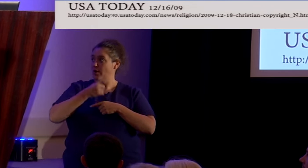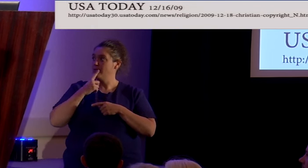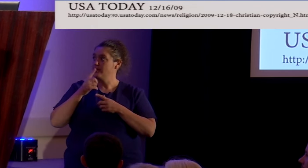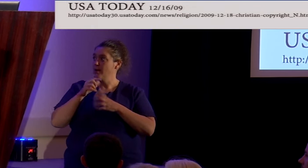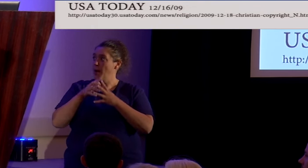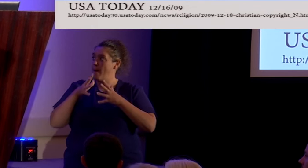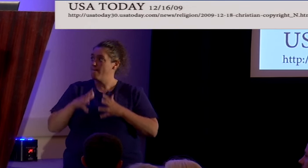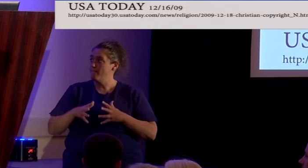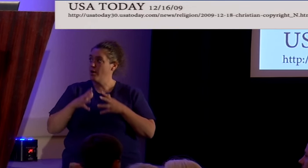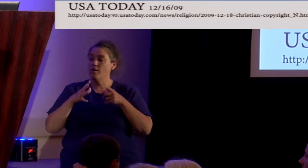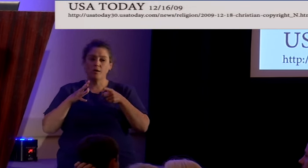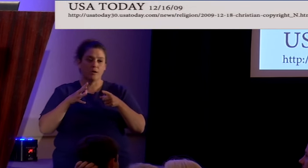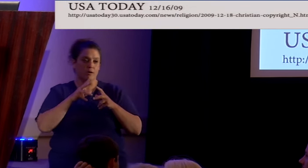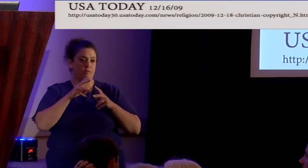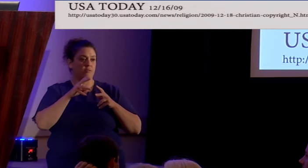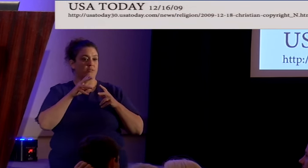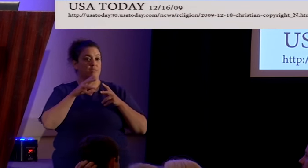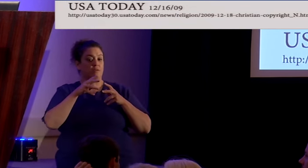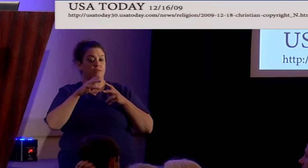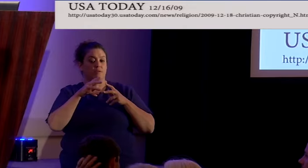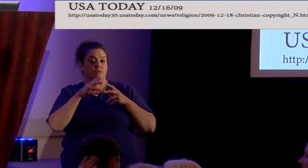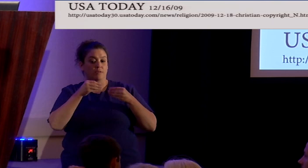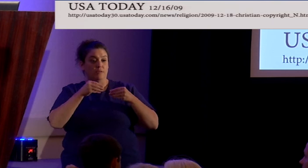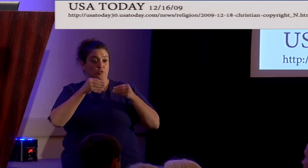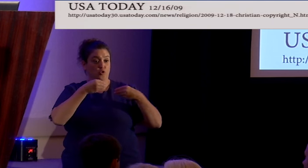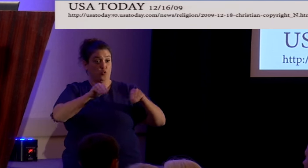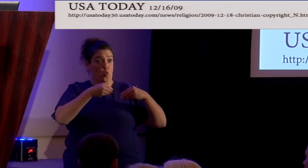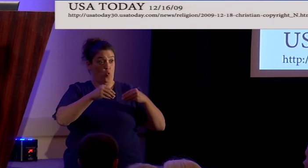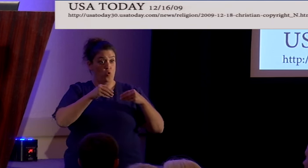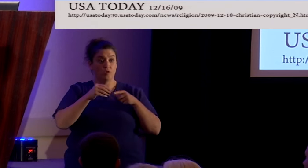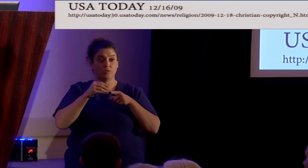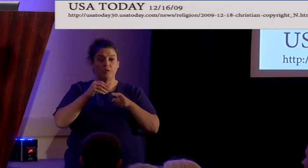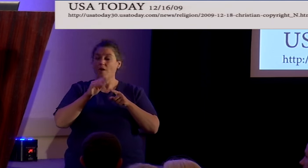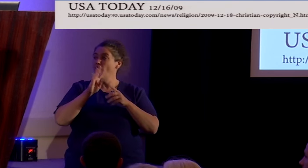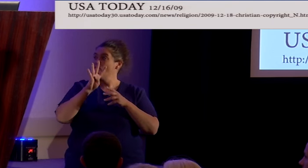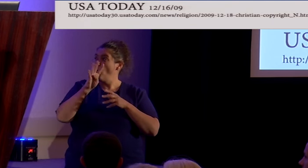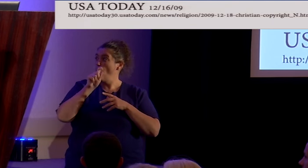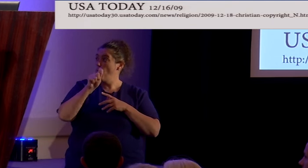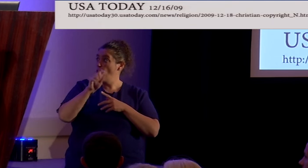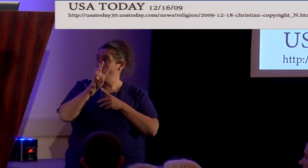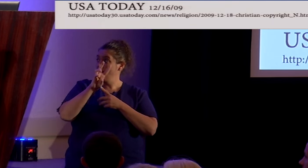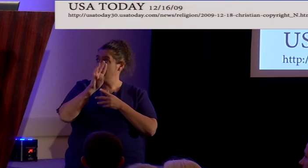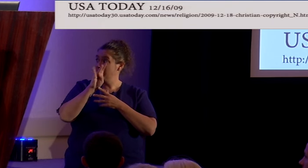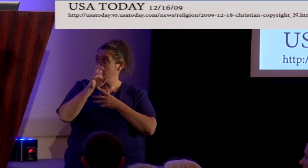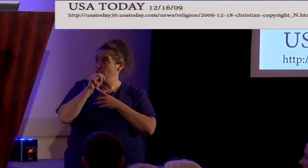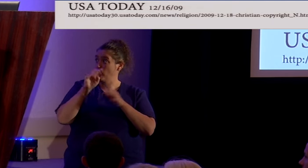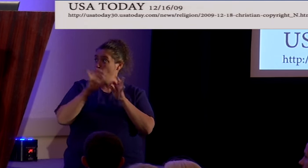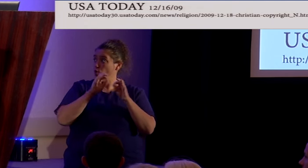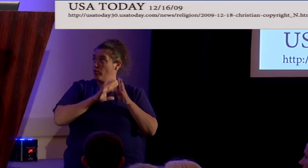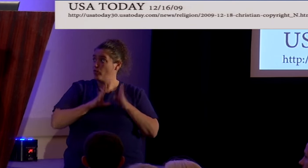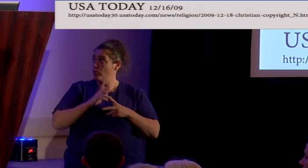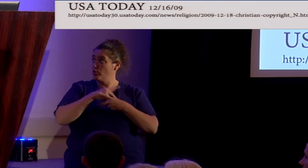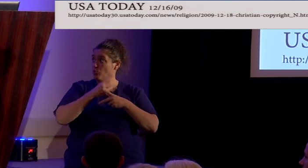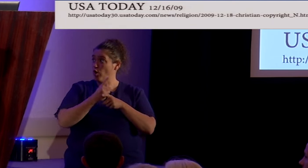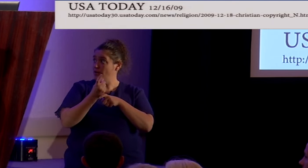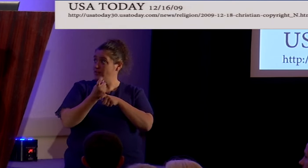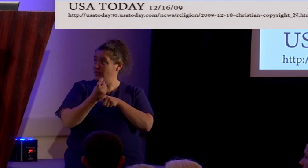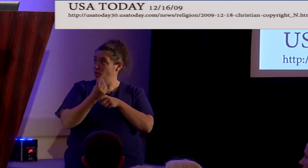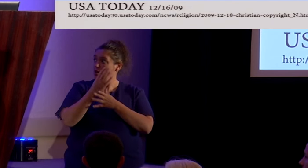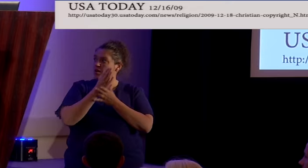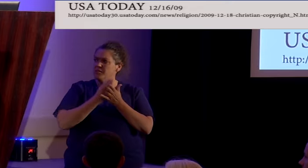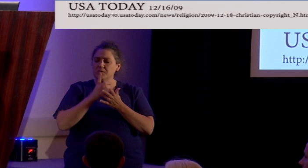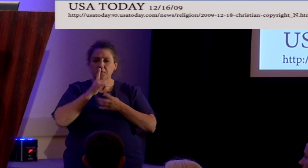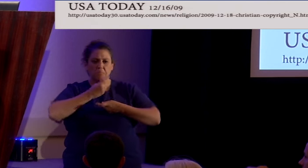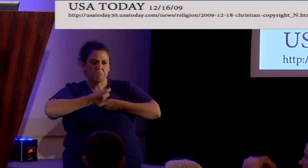retailers sell about 4.6 billion worth of Christian products annually. Some are spoofs or